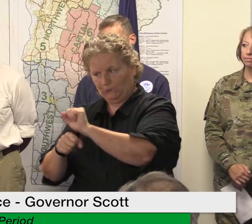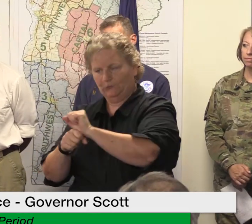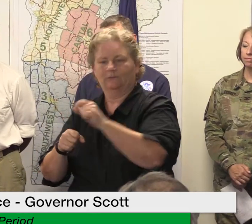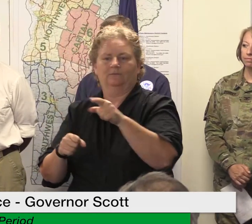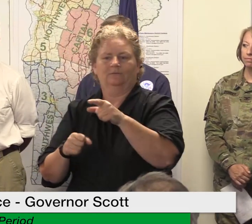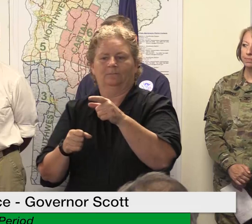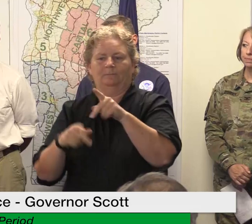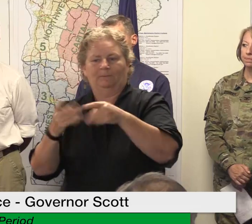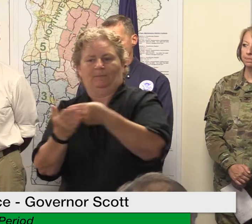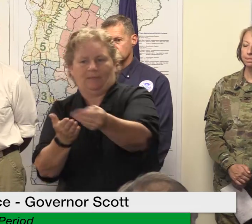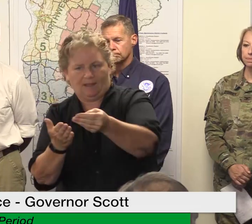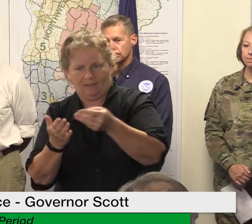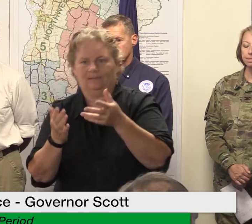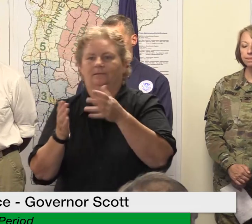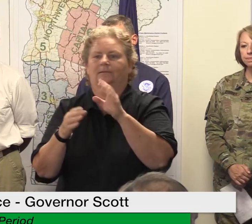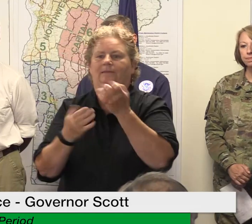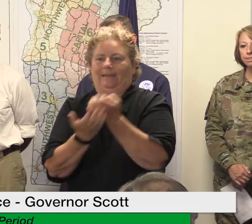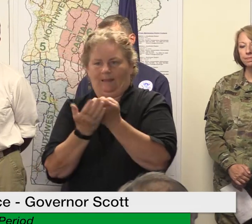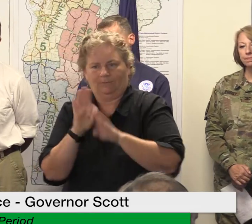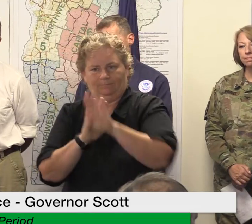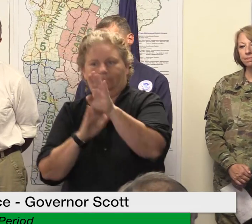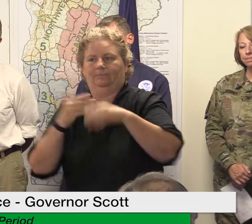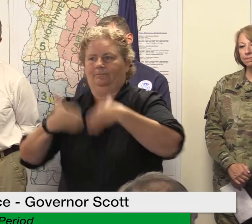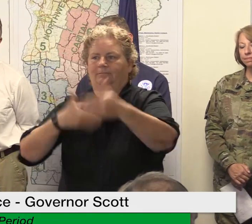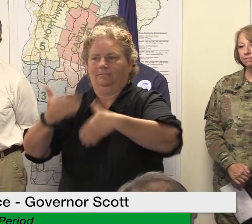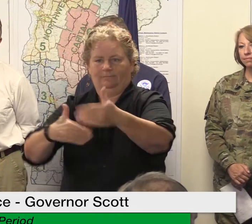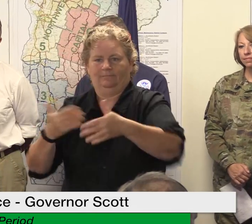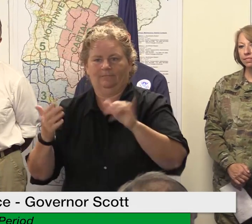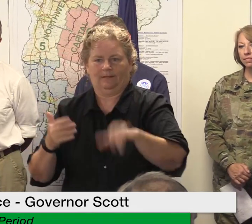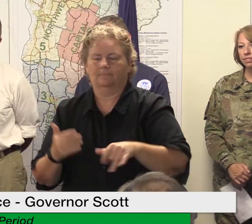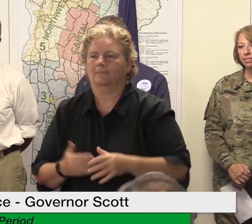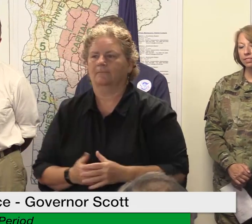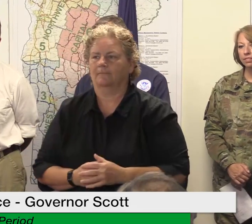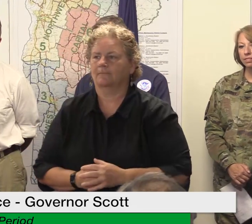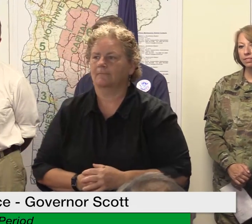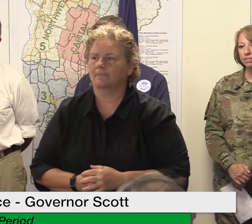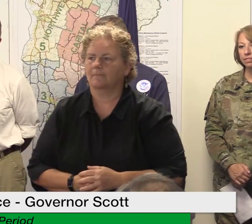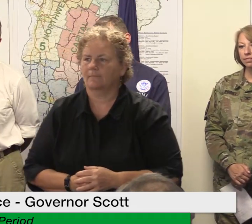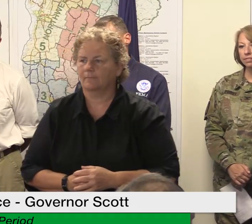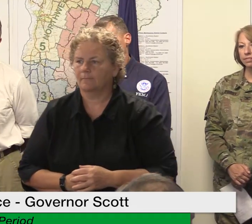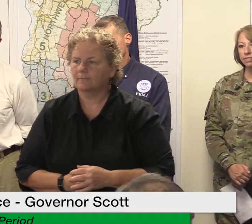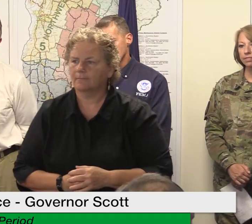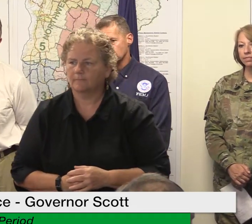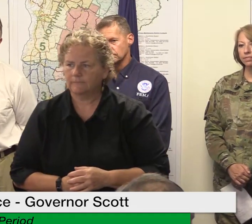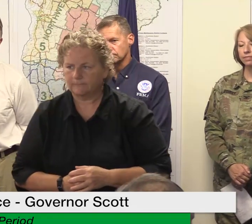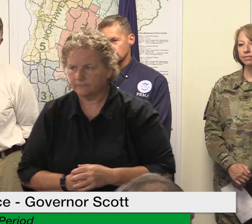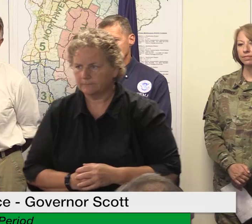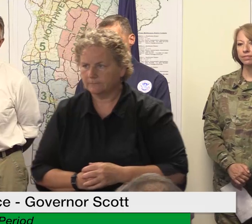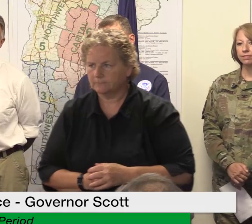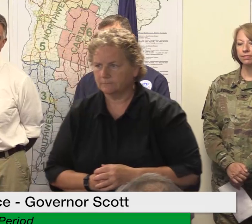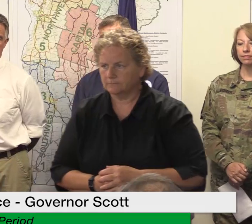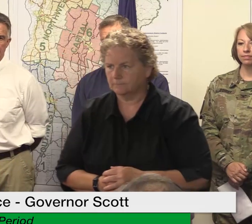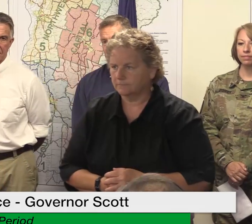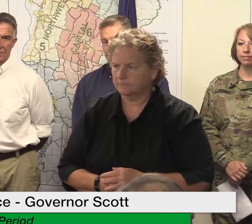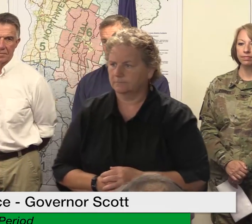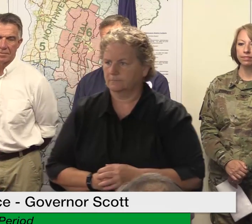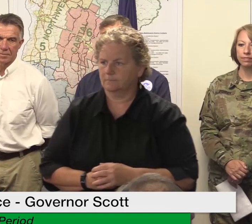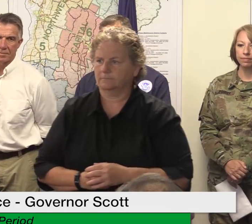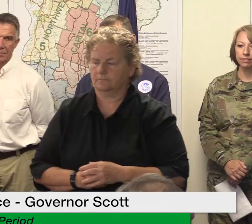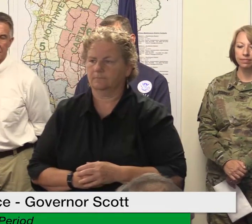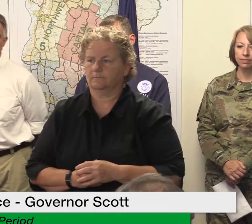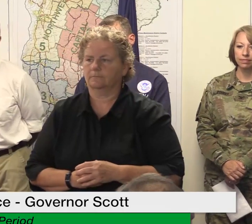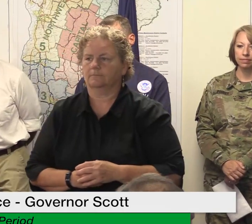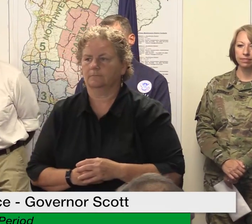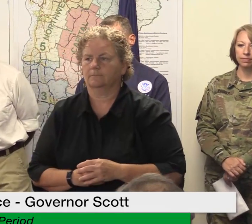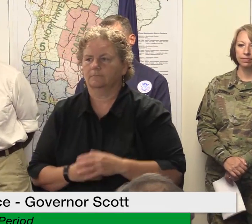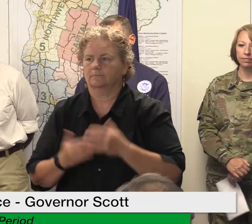what about in the case of if uh a business owner is renting their storefront and they might not be able to